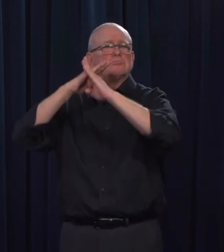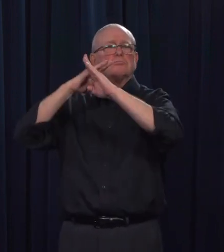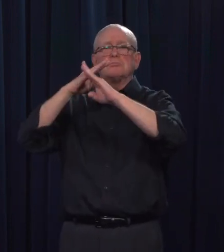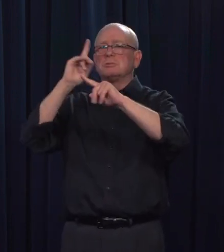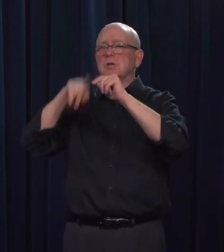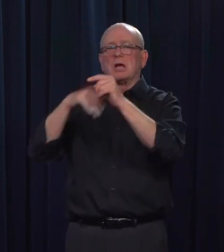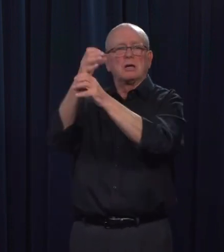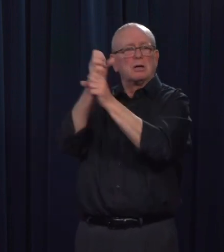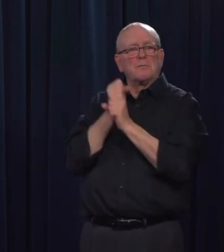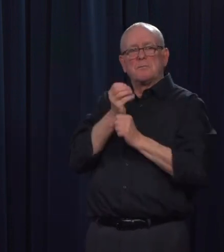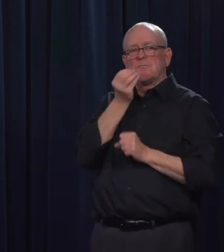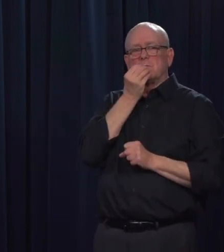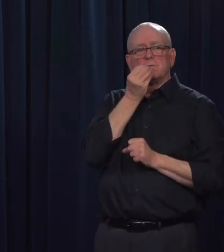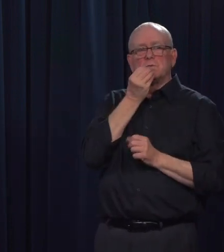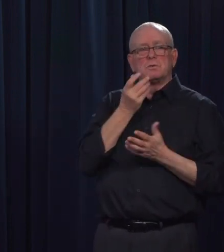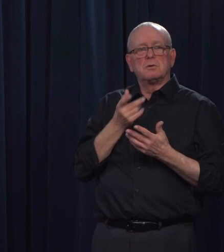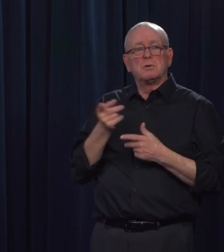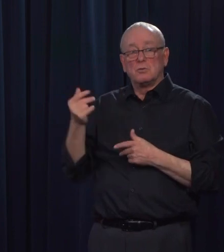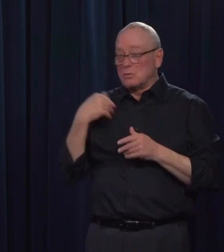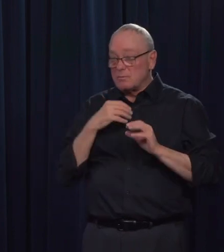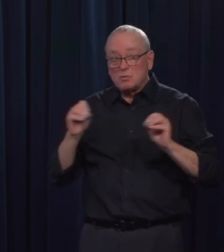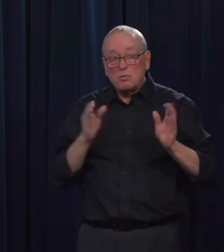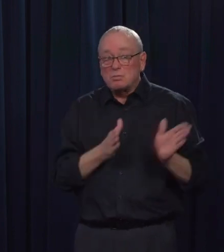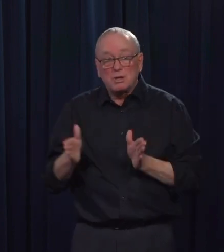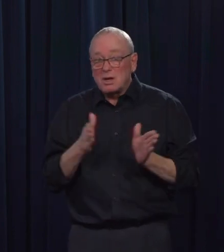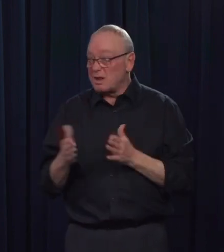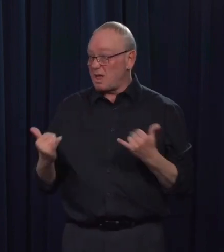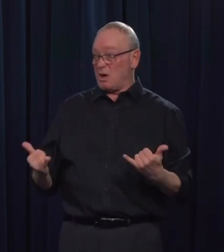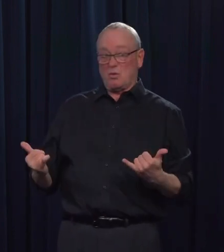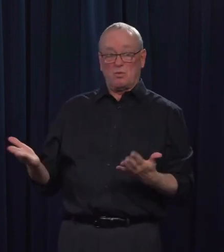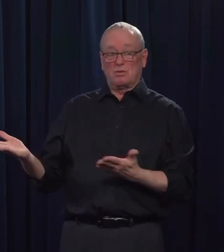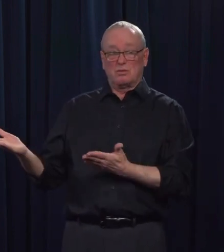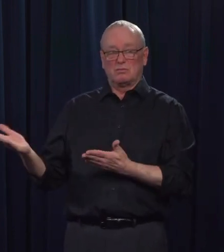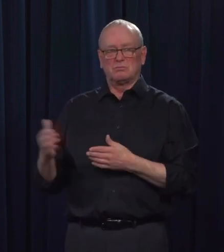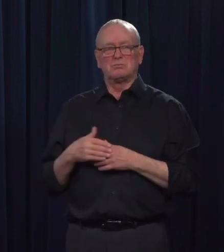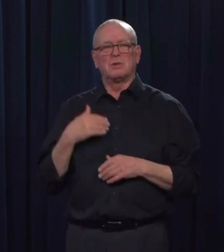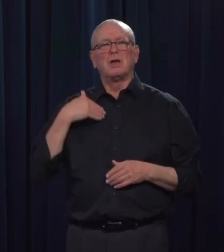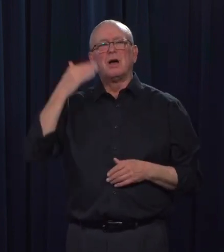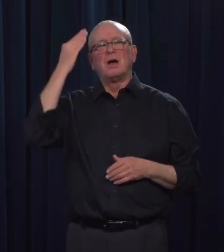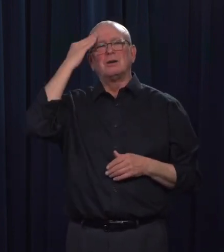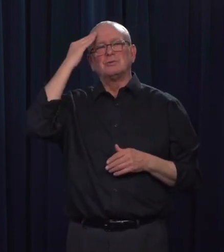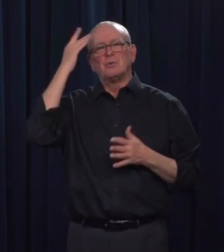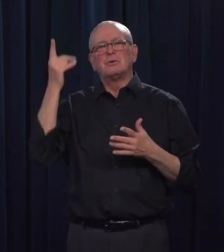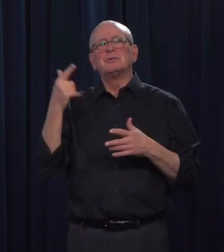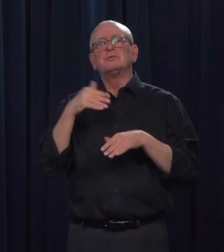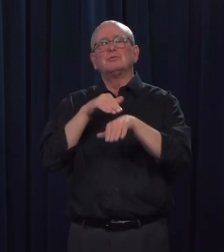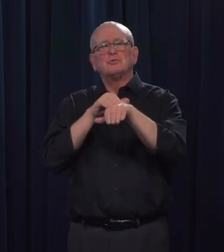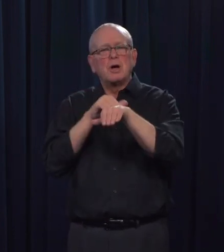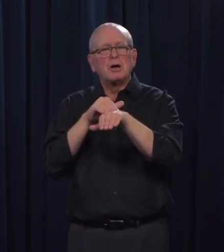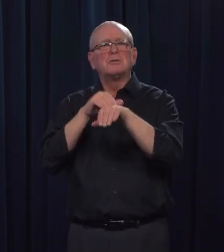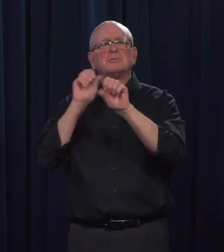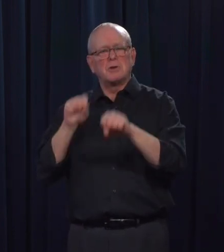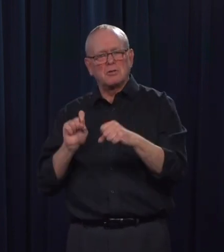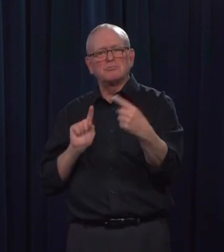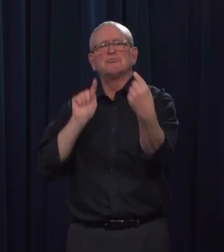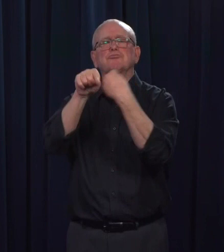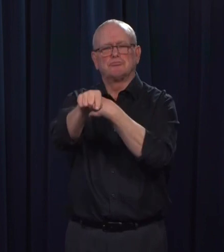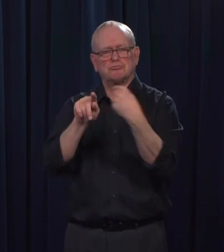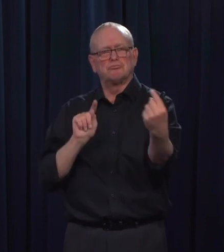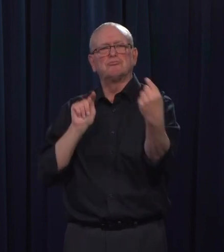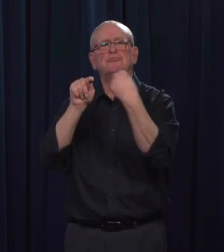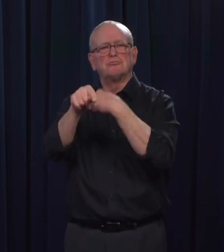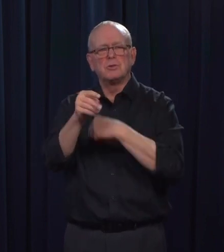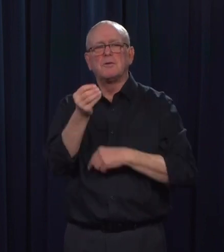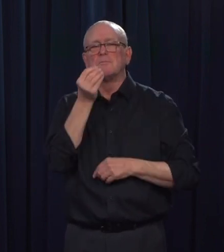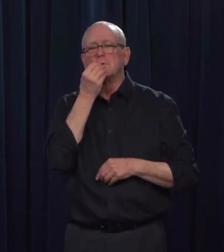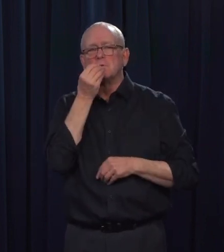know, truckers and stuff being able to come in across the border and keeping grocery stores open, but what if they're not even able to bring us anything? So, and I mean,